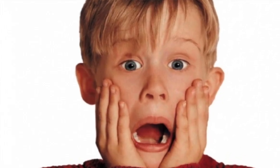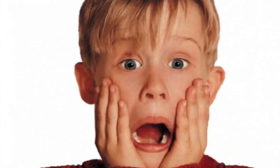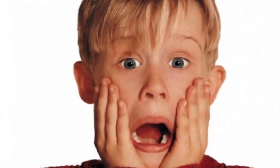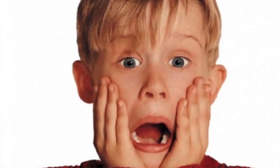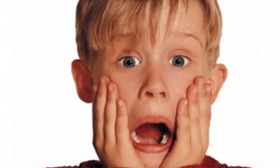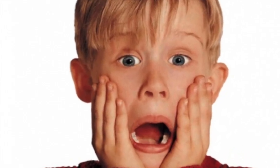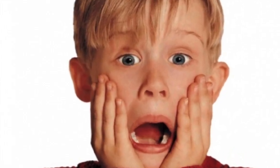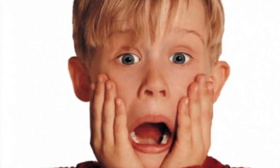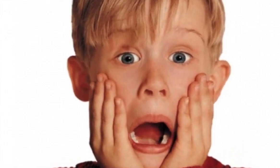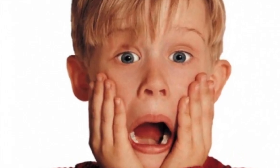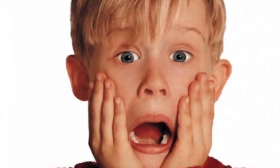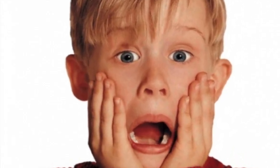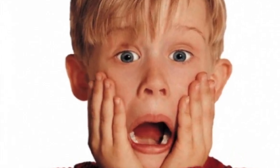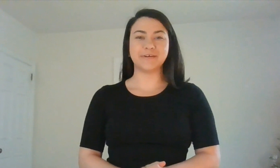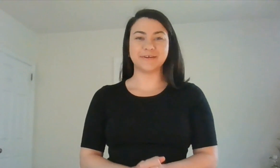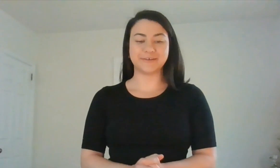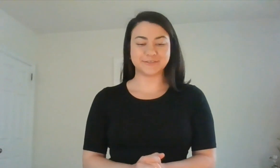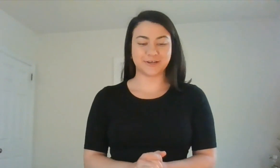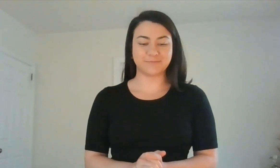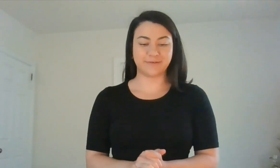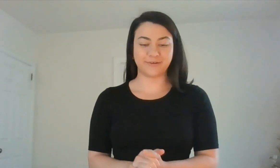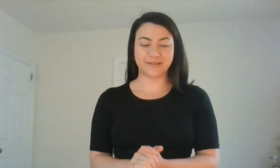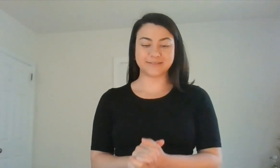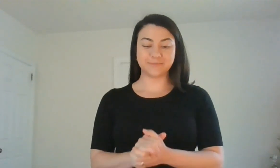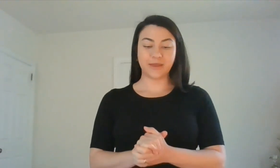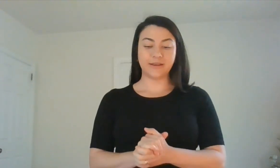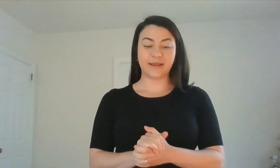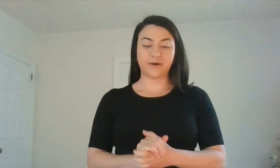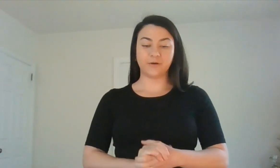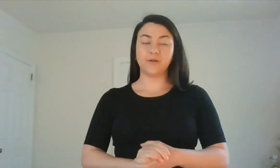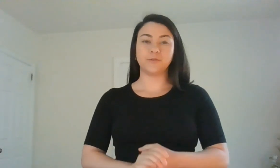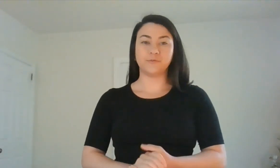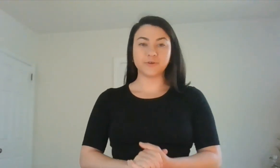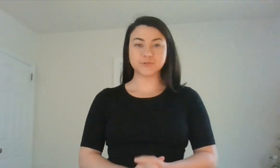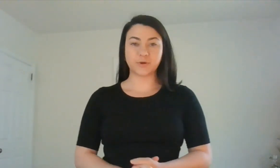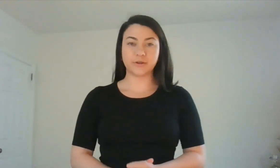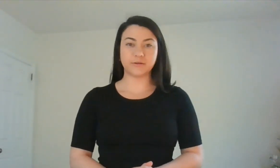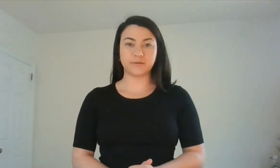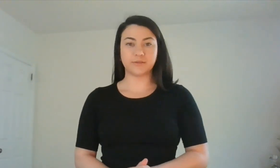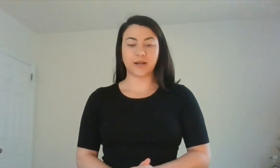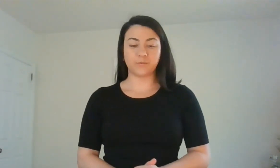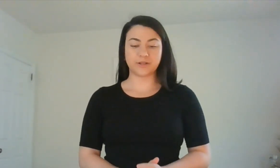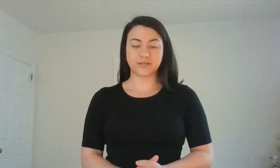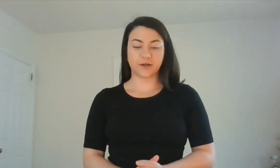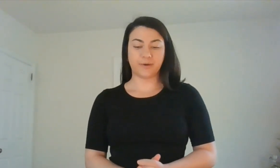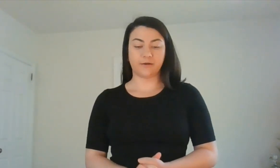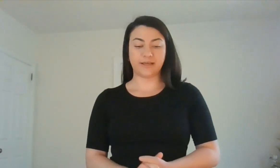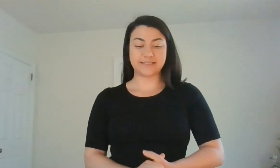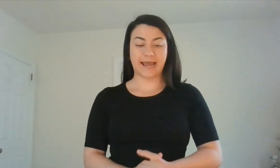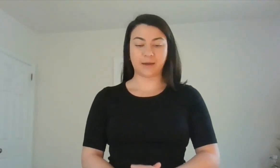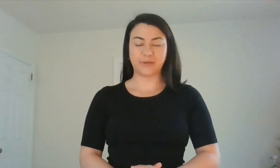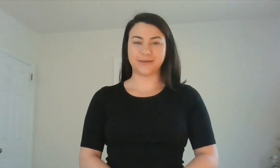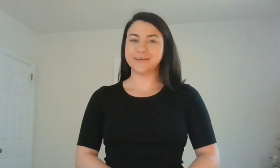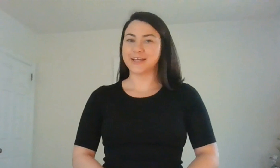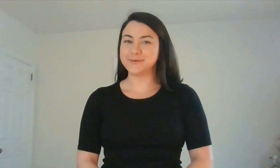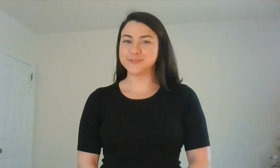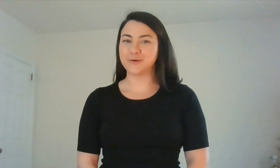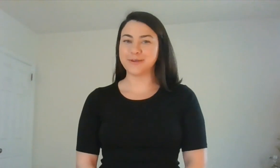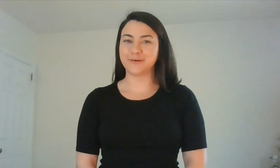This feeling is scared. Very good job, my friends. Now, the first one that I want to talk about is happy. Can you show me your